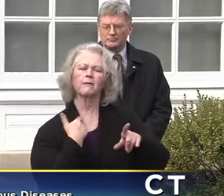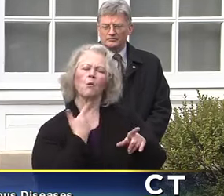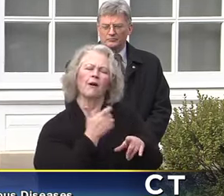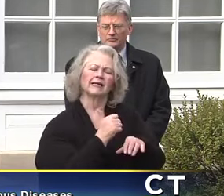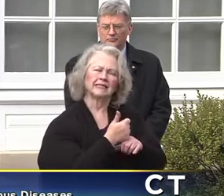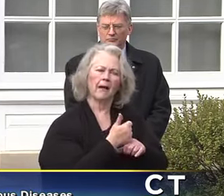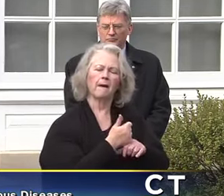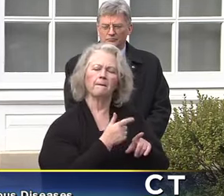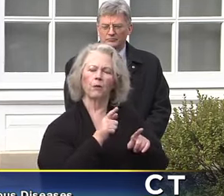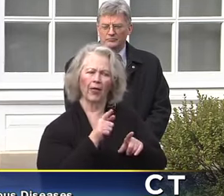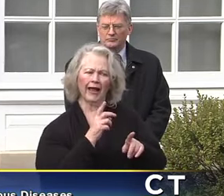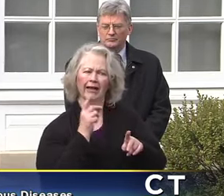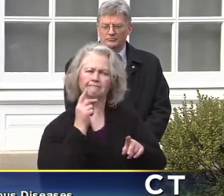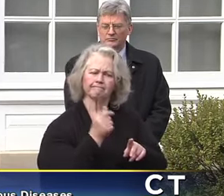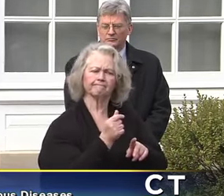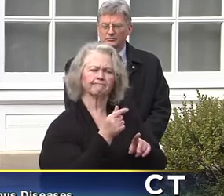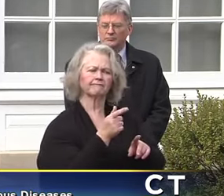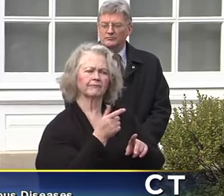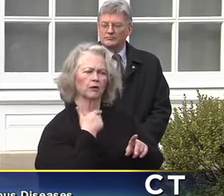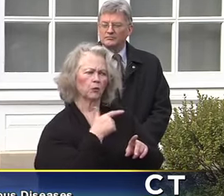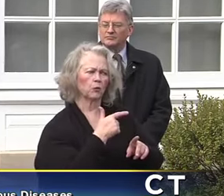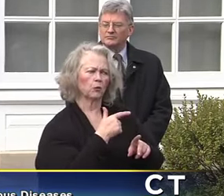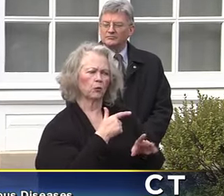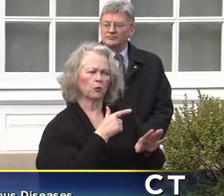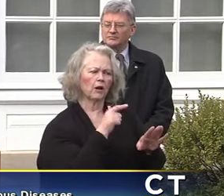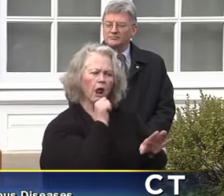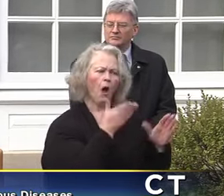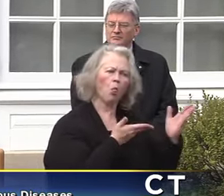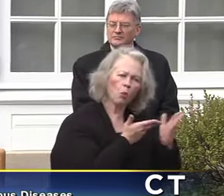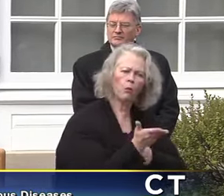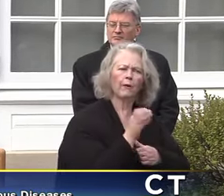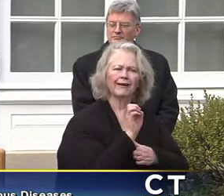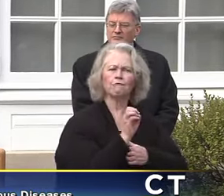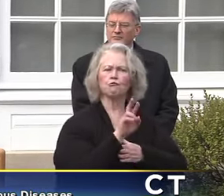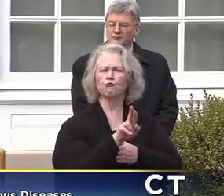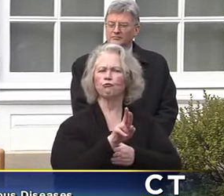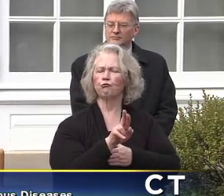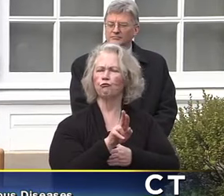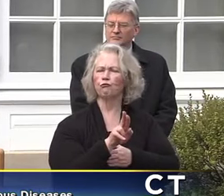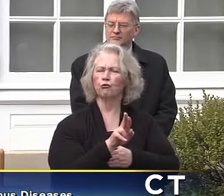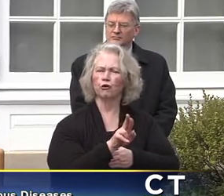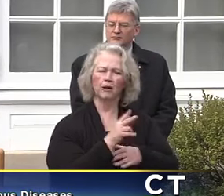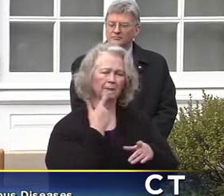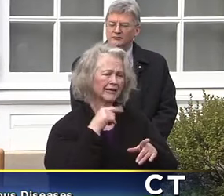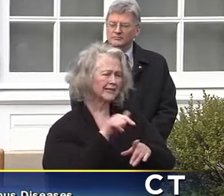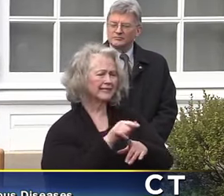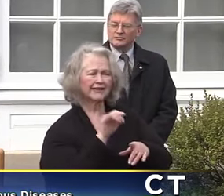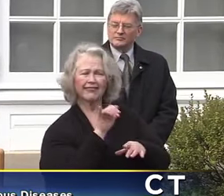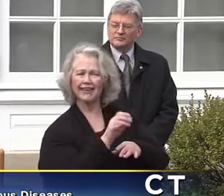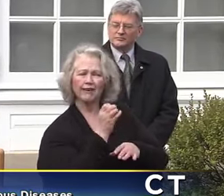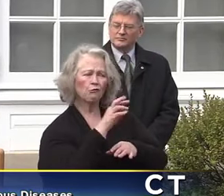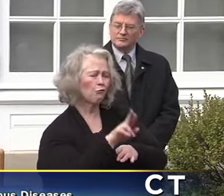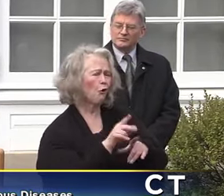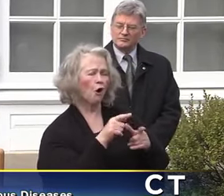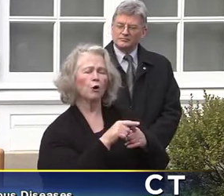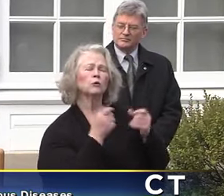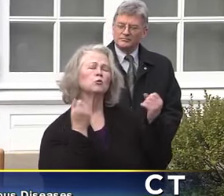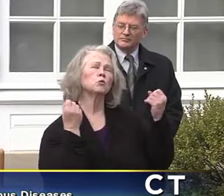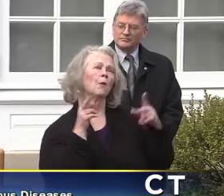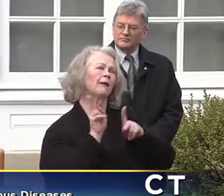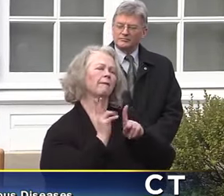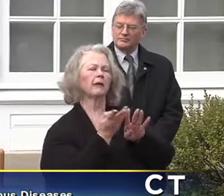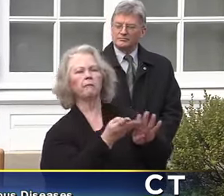sites up where samples could be taken that's not in the emergency department because our EDs were being overwhelmed with people.